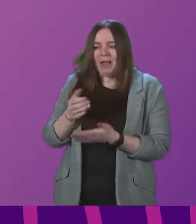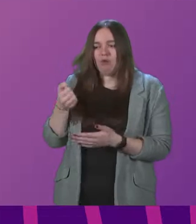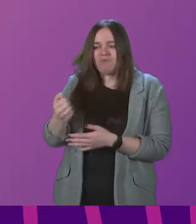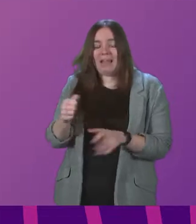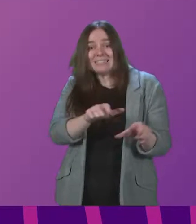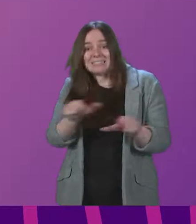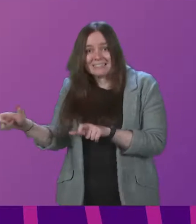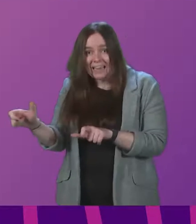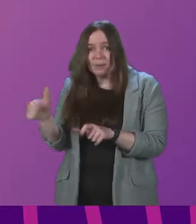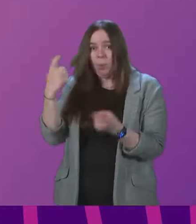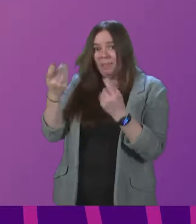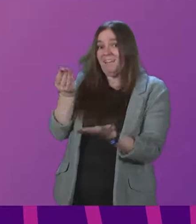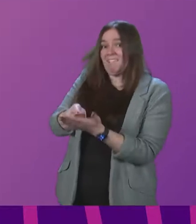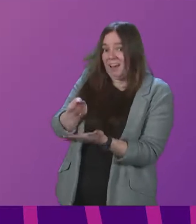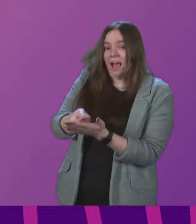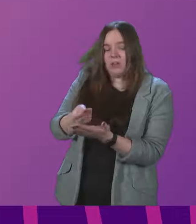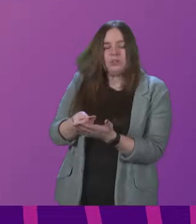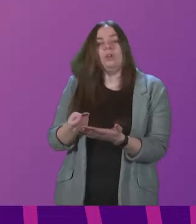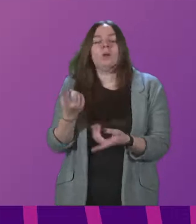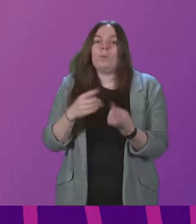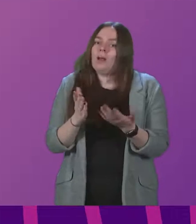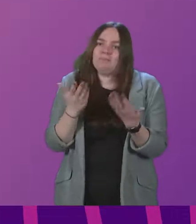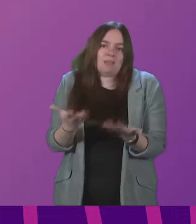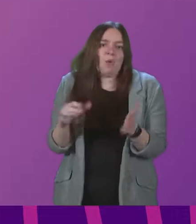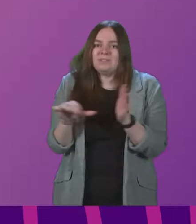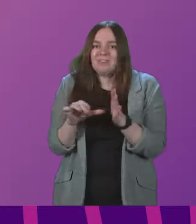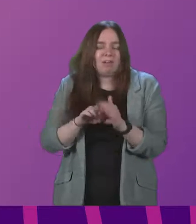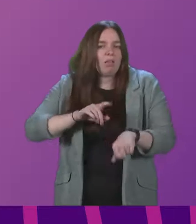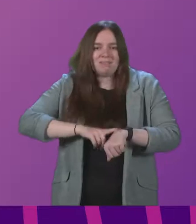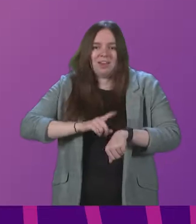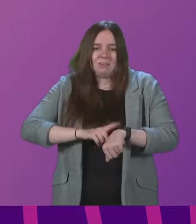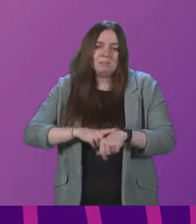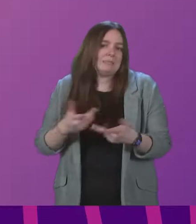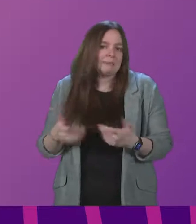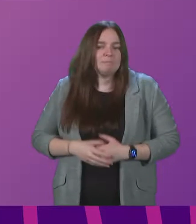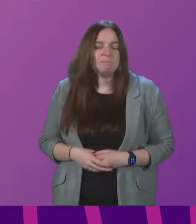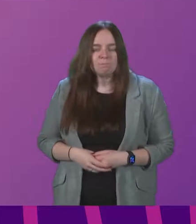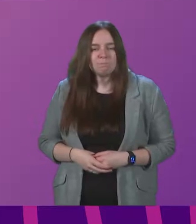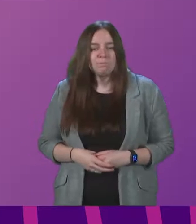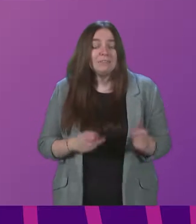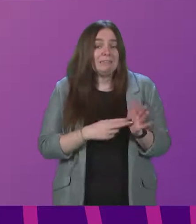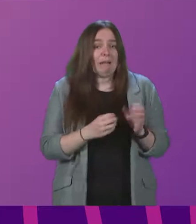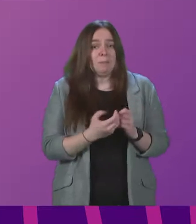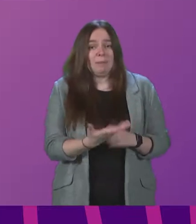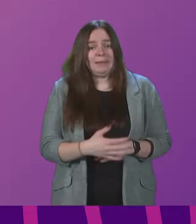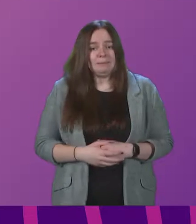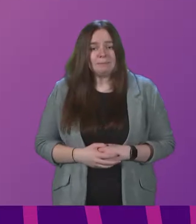from a financial perspective as well. And we are in difficult situations at the moment. Neil Bibby.